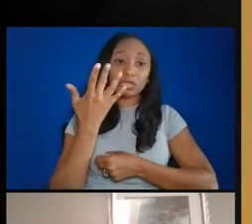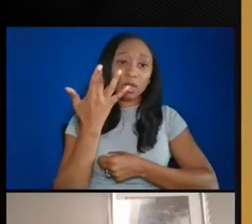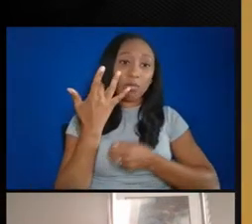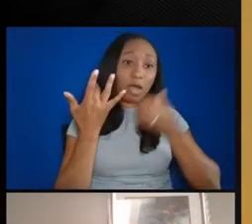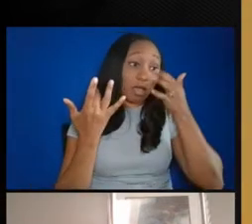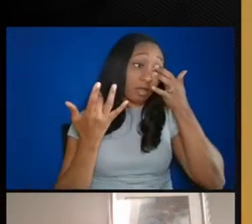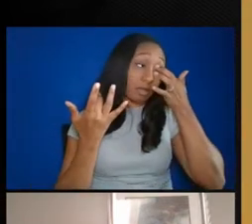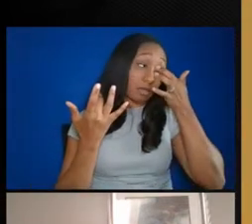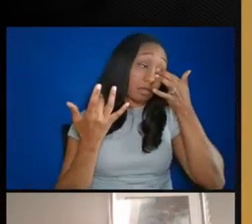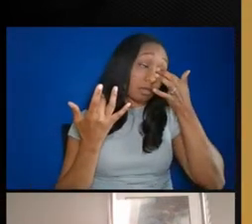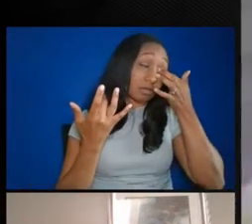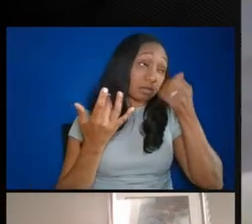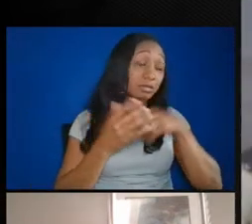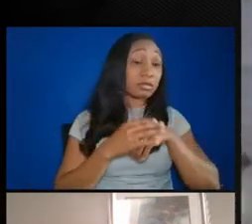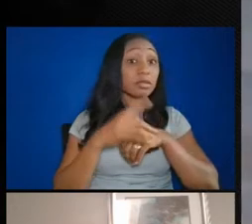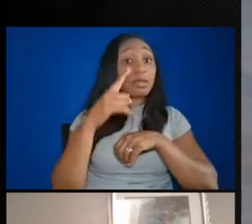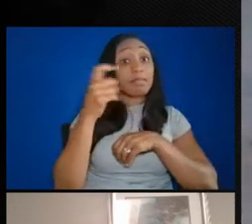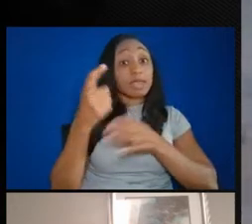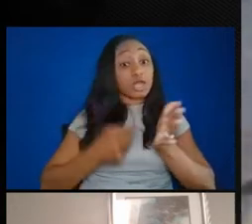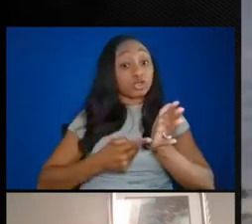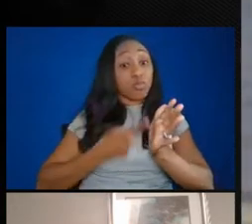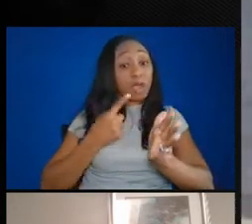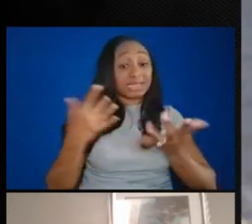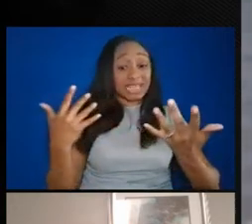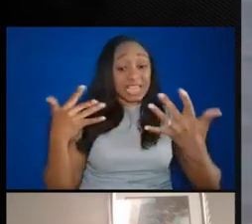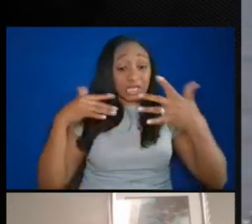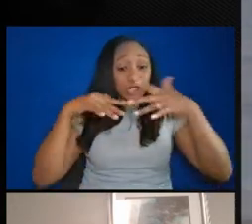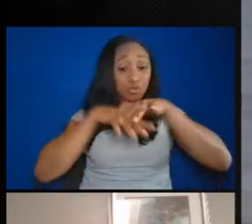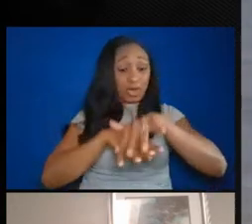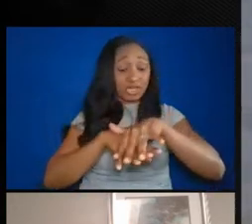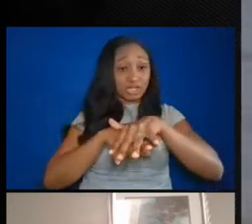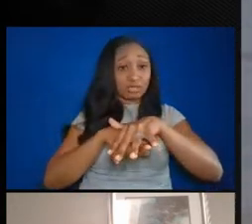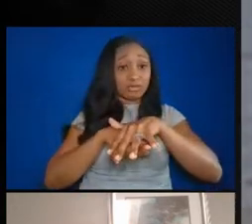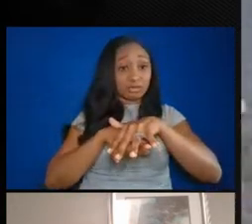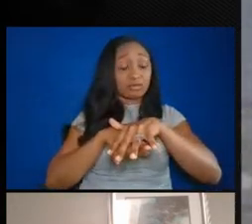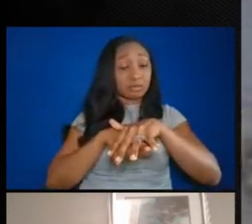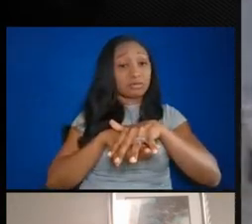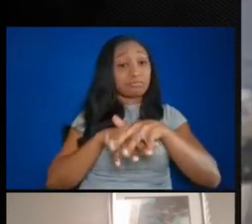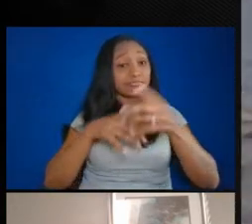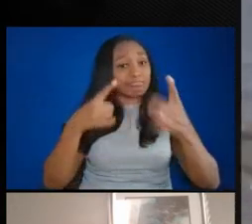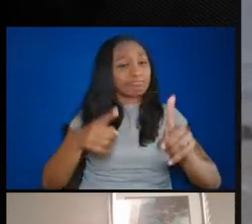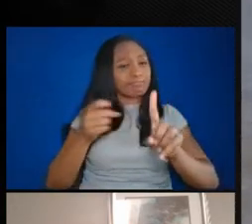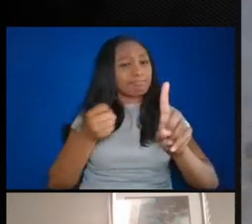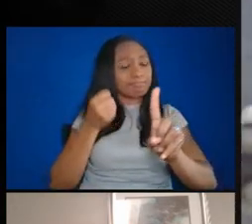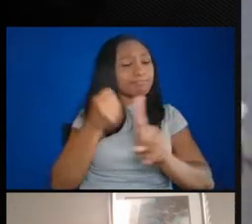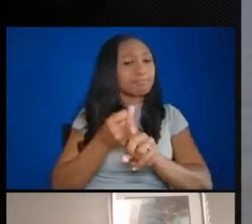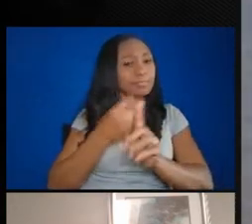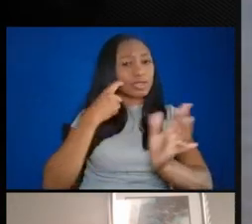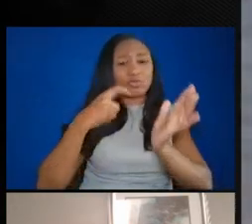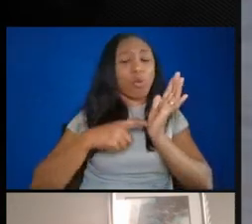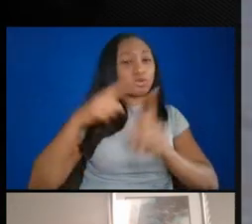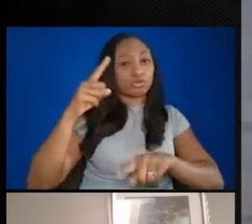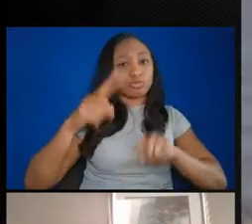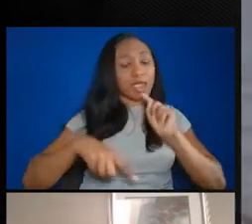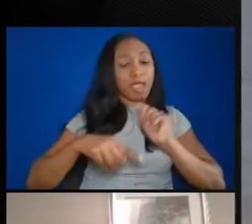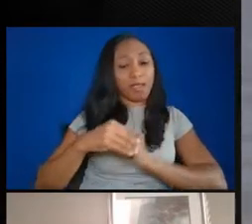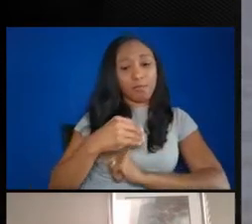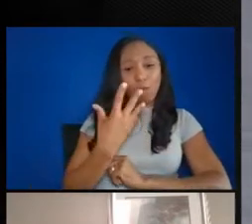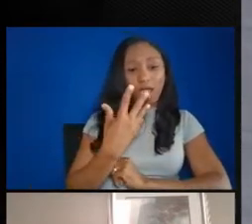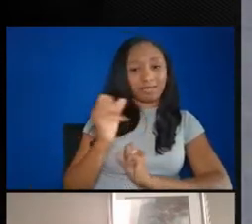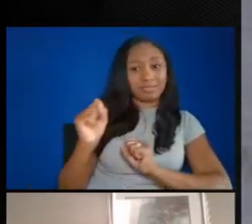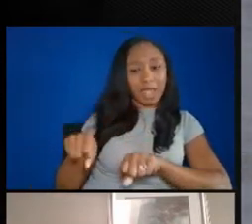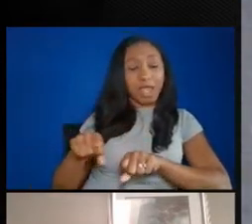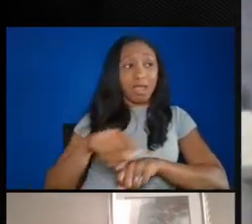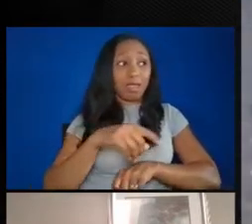integration came, we decided to test all the things that we couldn't go to. They played such an important role. And as long as we don't